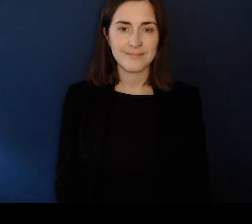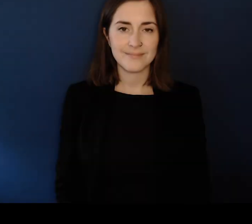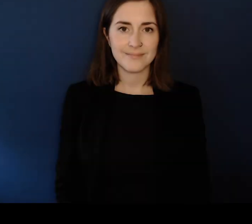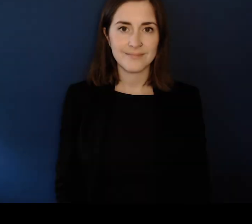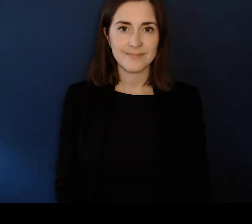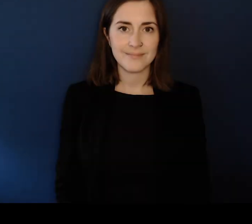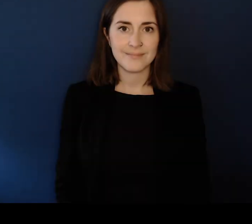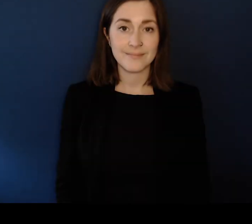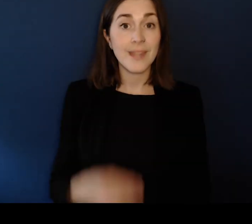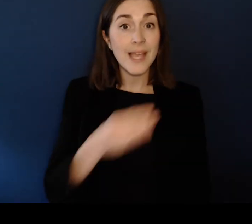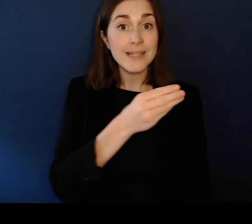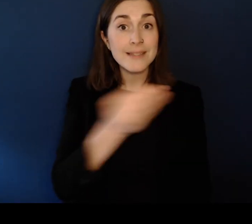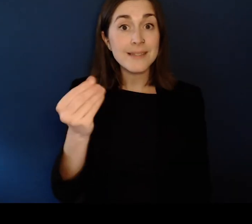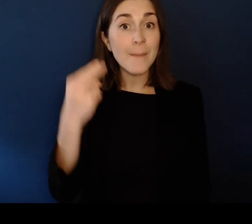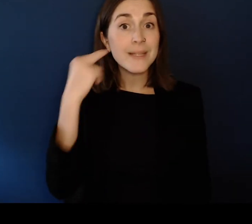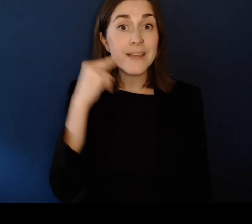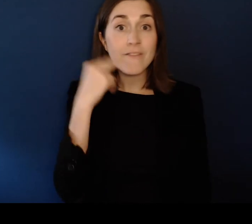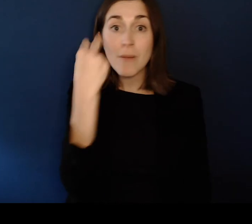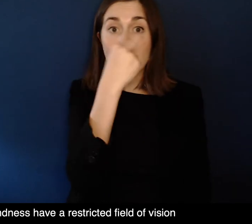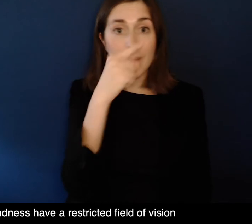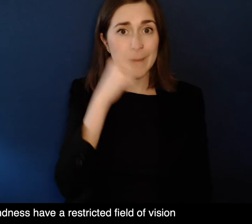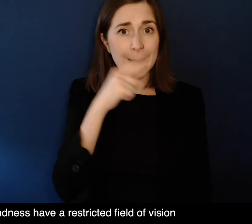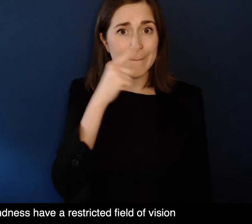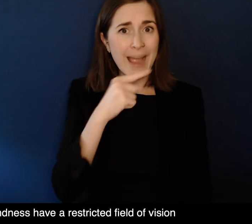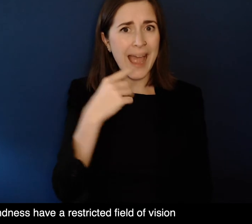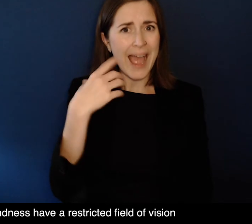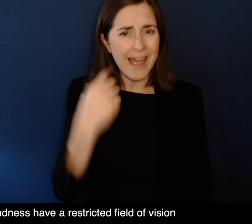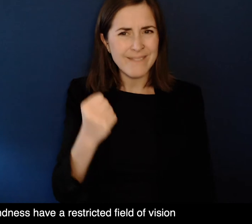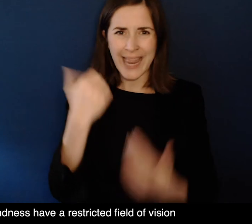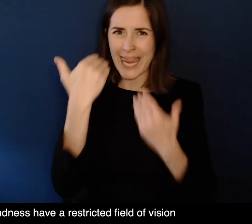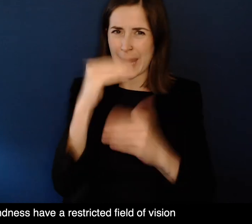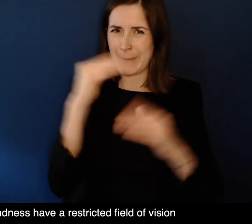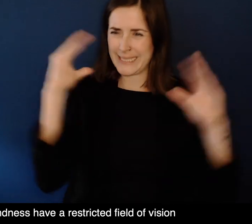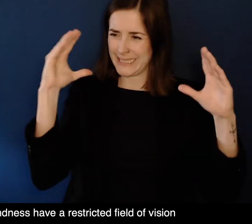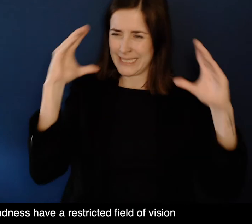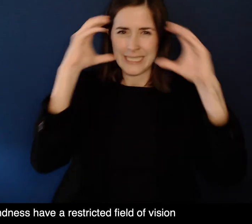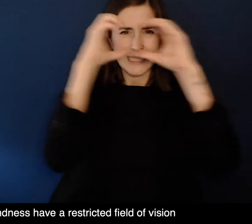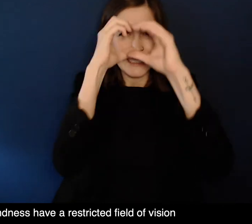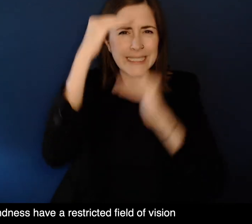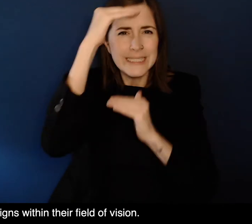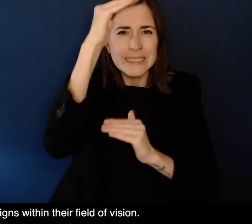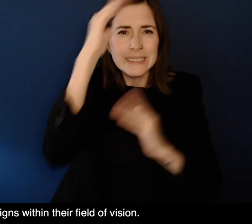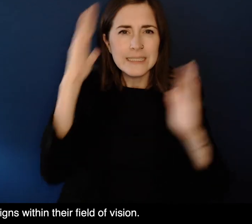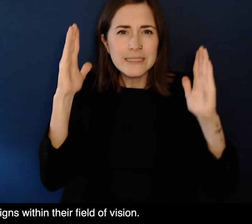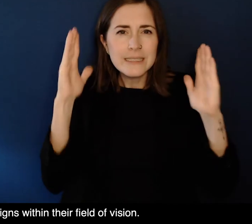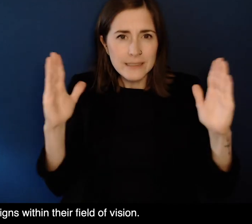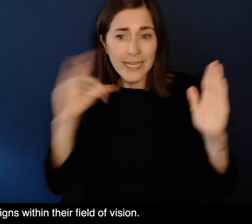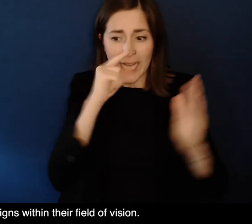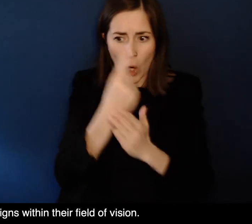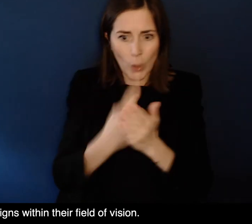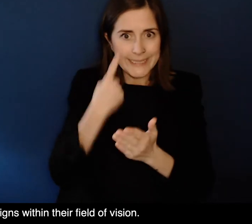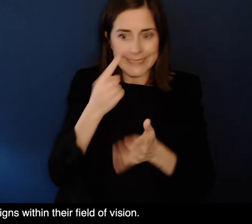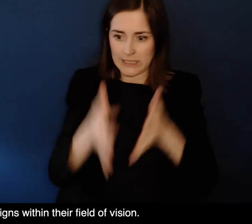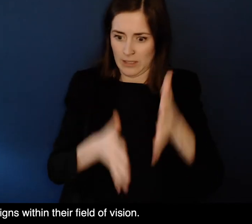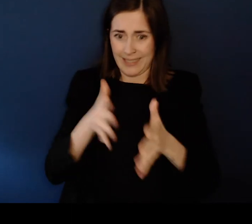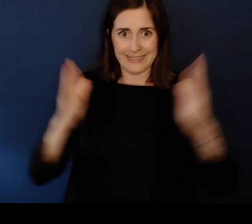And people signing appear on screen Some people with deafblindness have a restricted field of vision And will only see signs